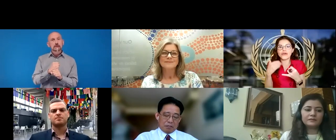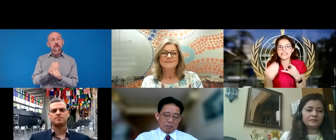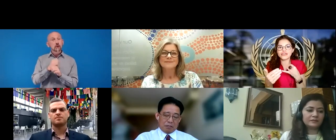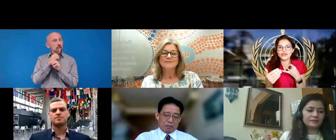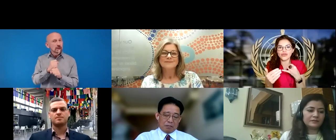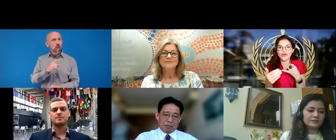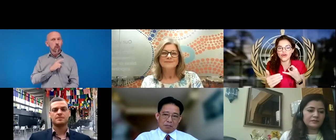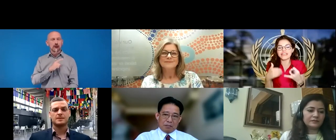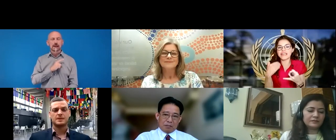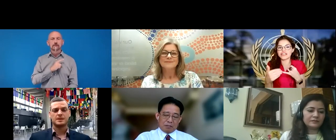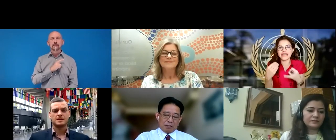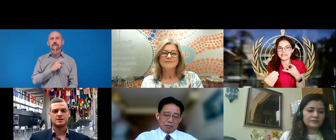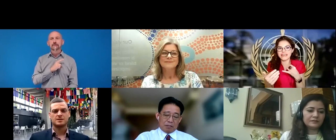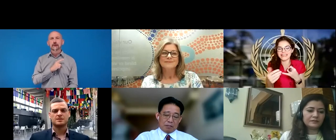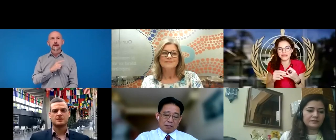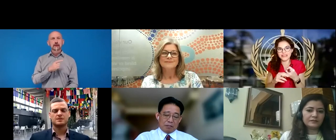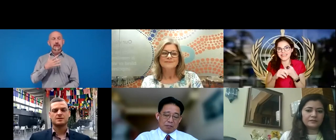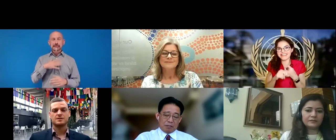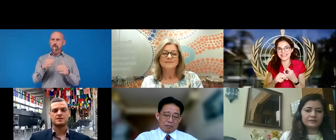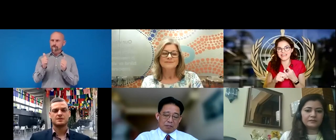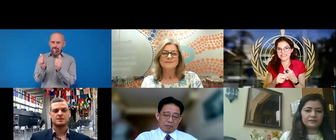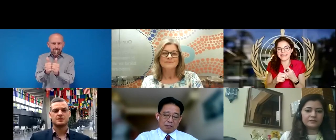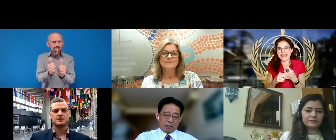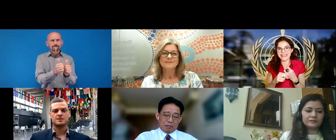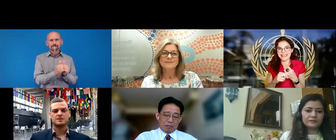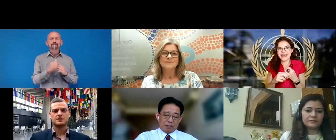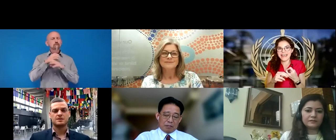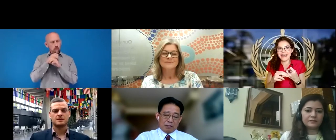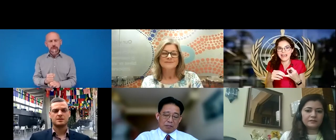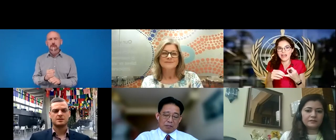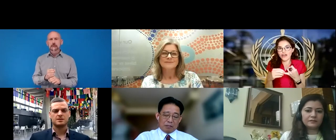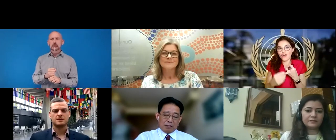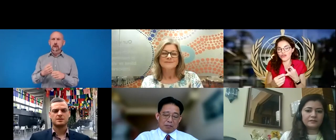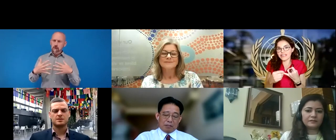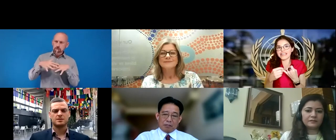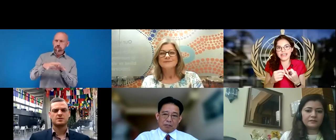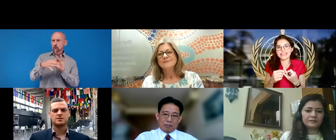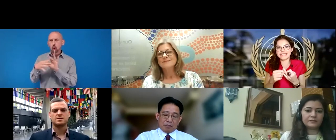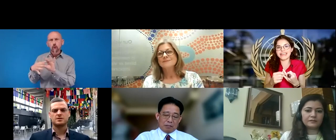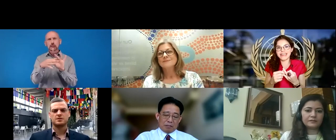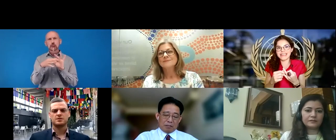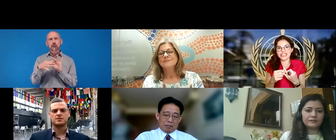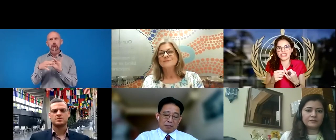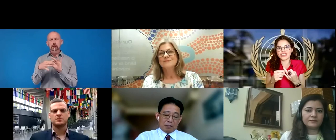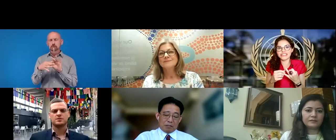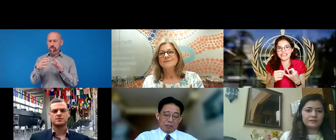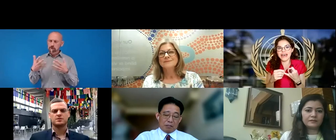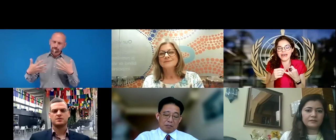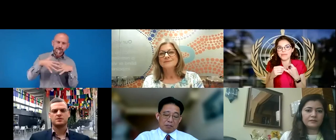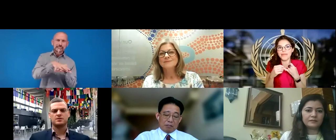need to commit to coordination and integration, because at the end of the day, coordination and integration